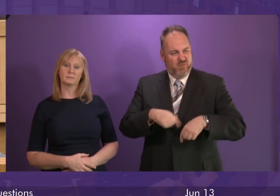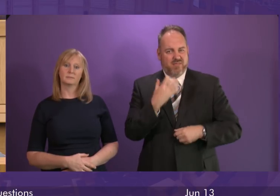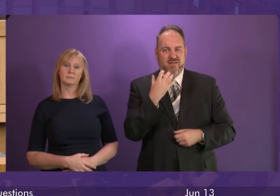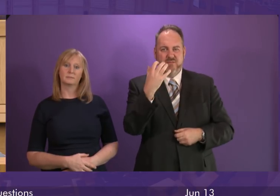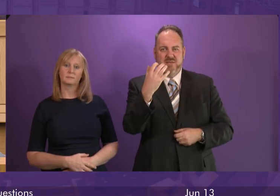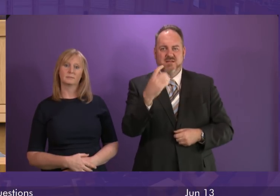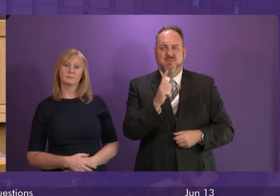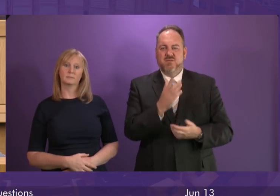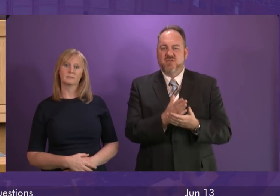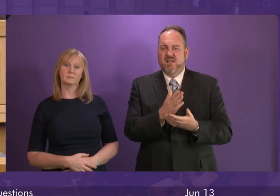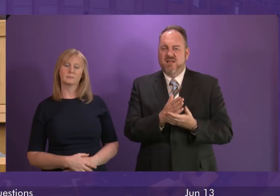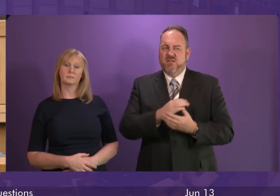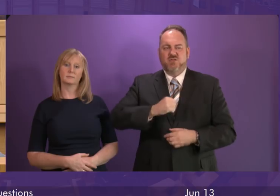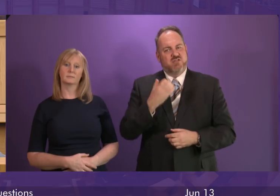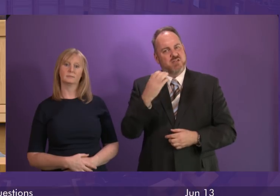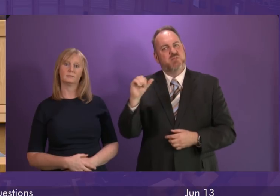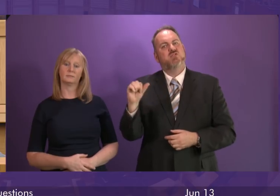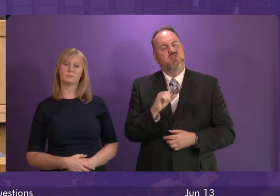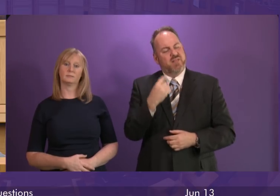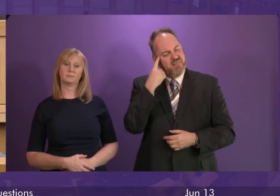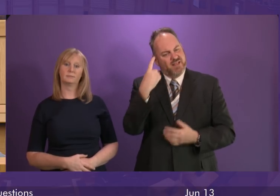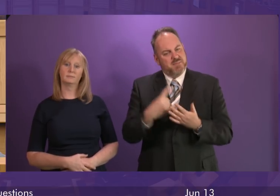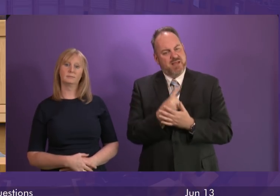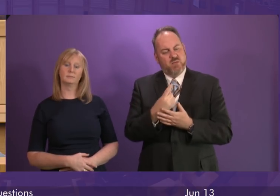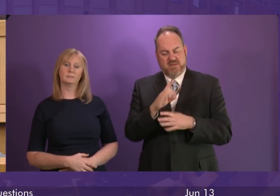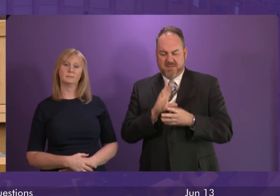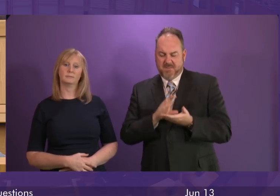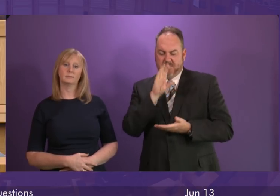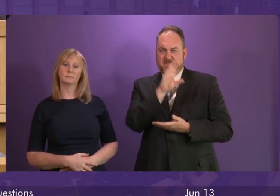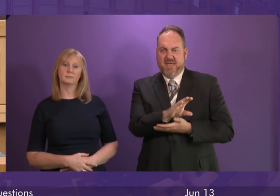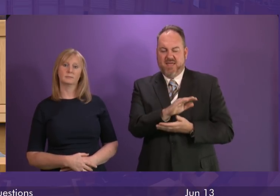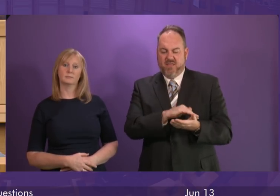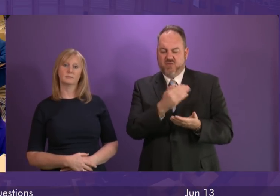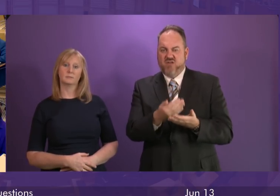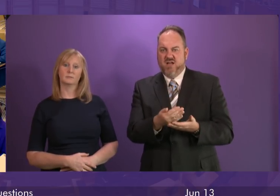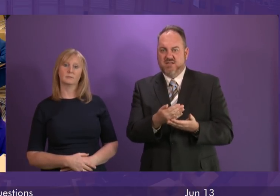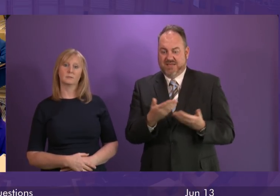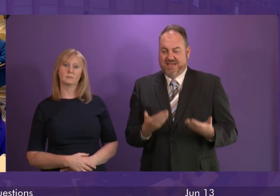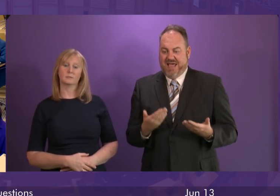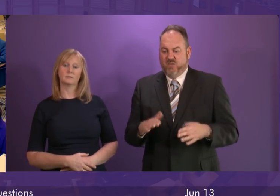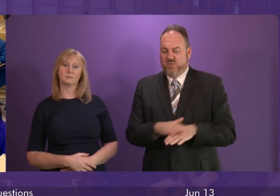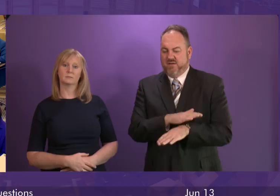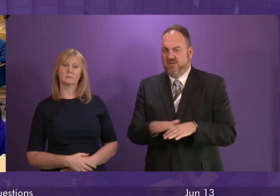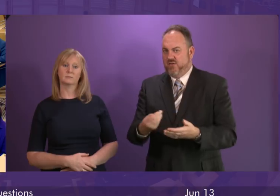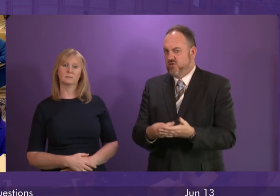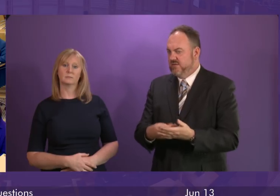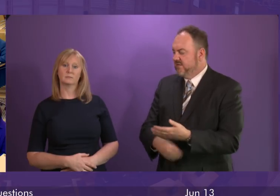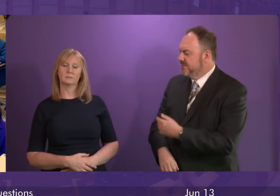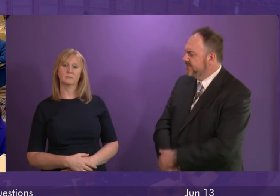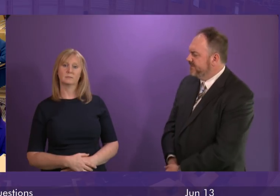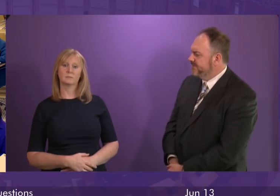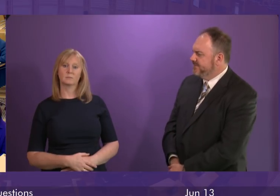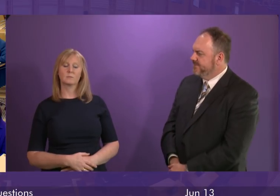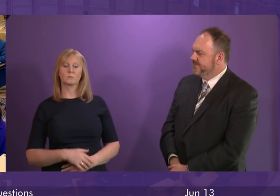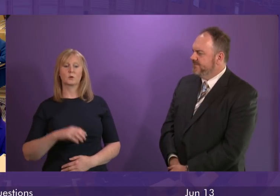with the fund, perhaps the Scottish Government would consider paying their proportion of the grant in advance? First Minister. Well,